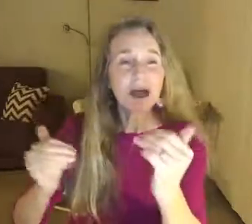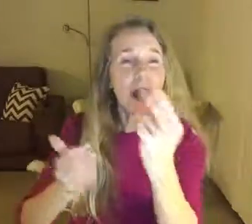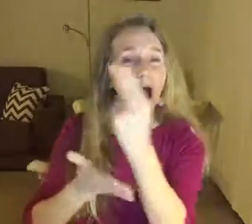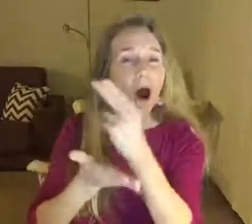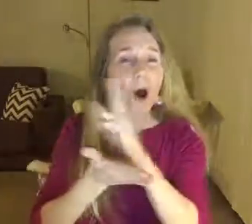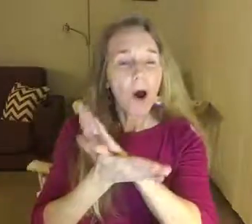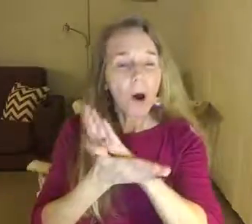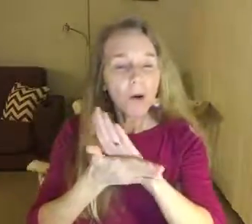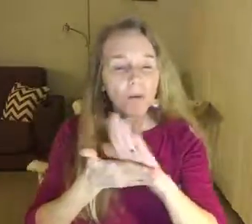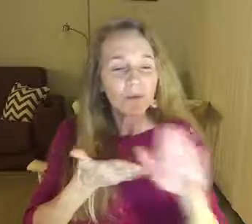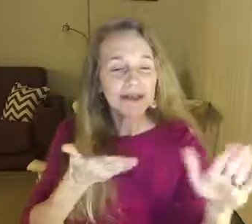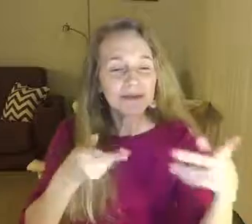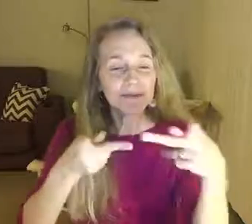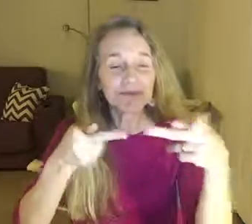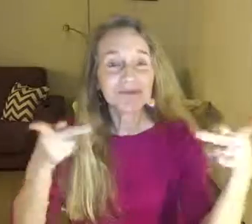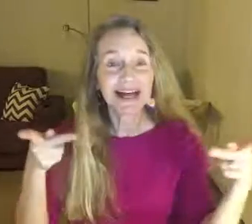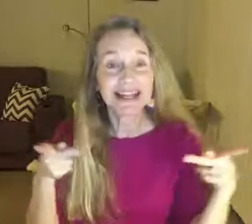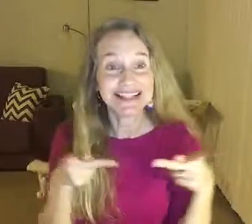holy place.